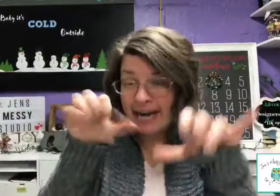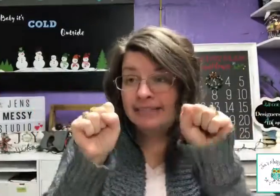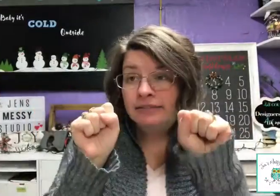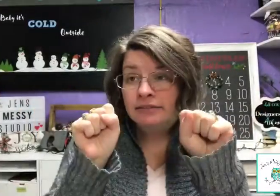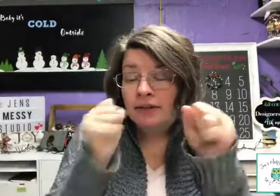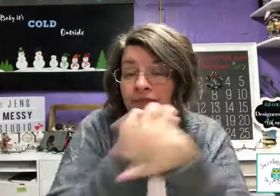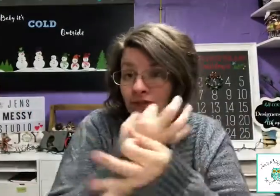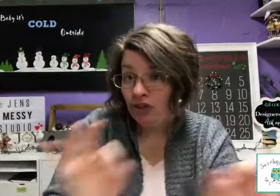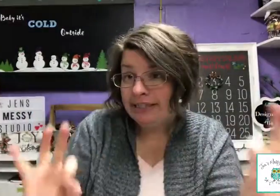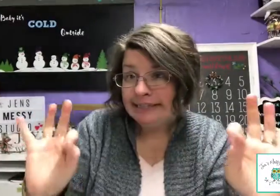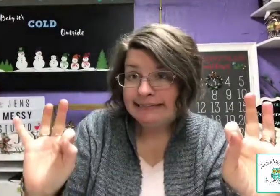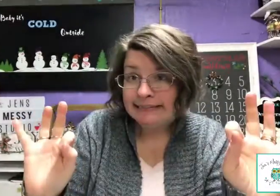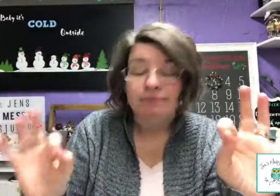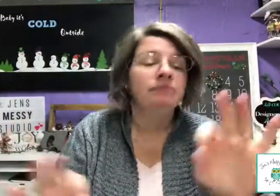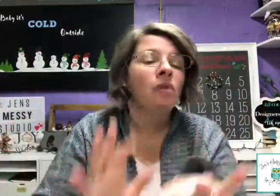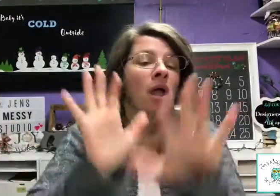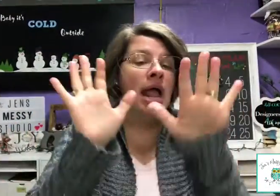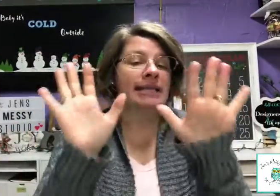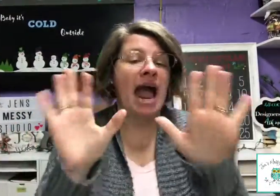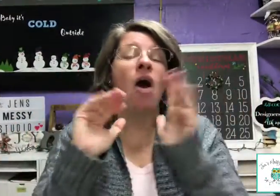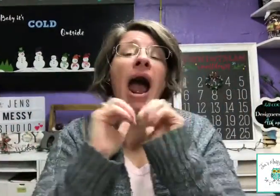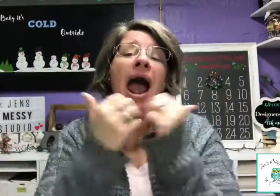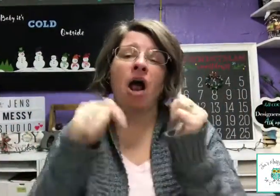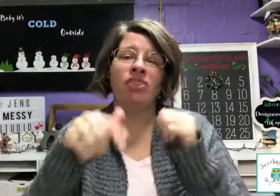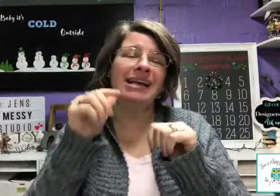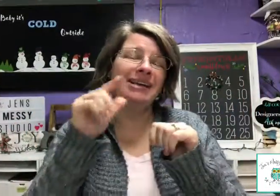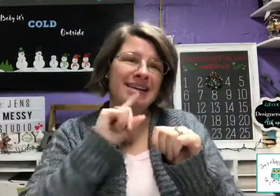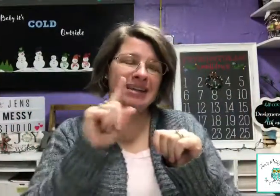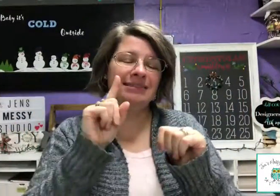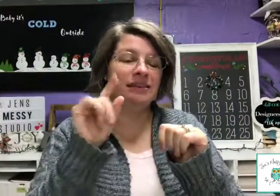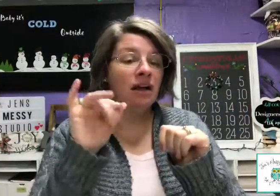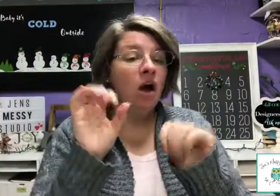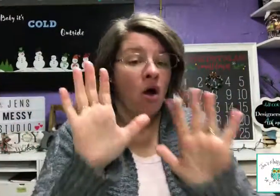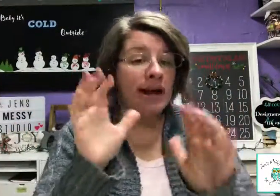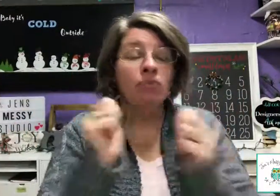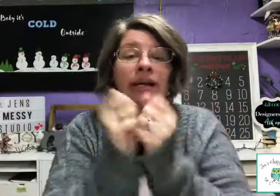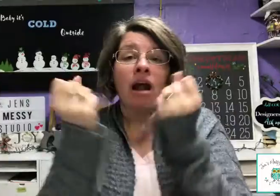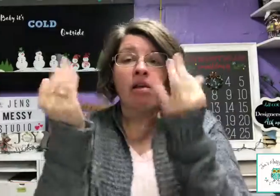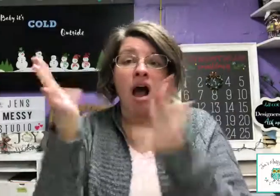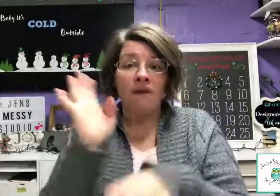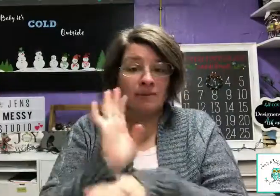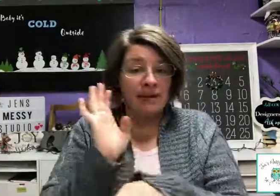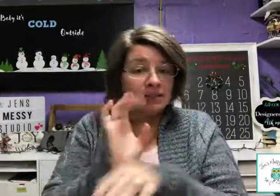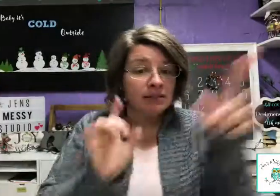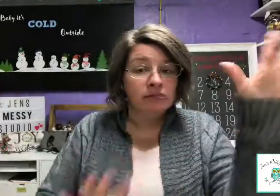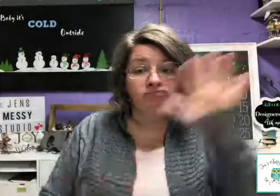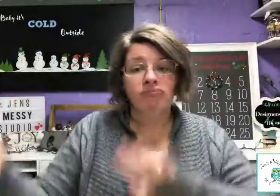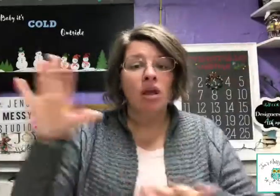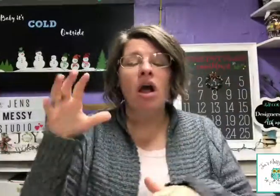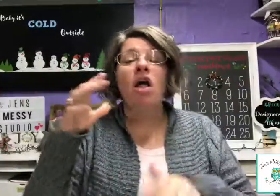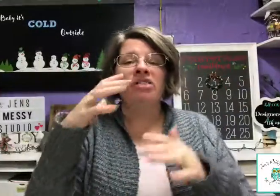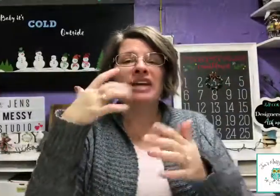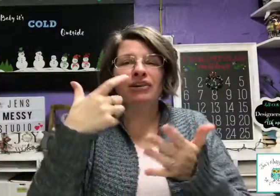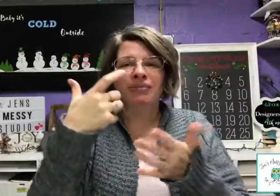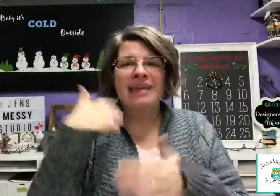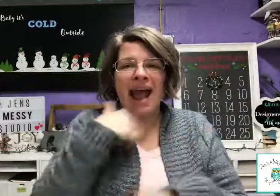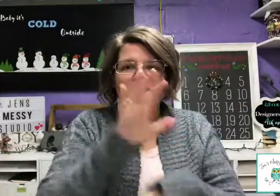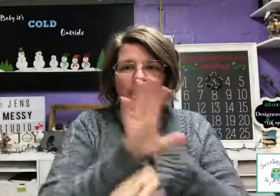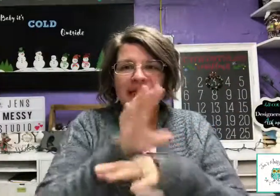Yes, feed. Now, how they eat. Okay, we got a lot of busy. They have to be